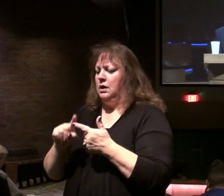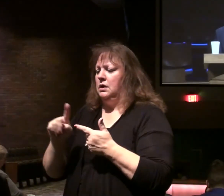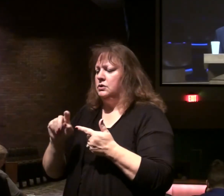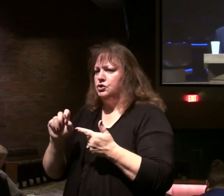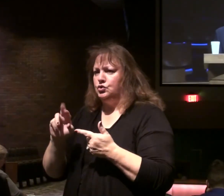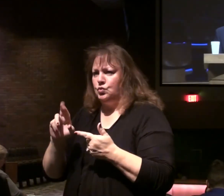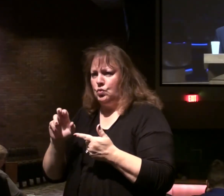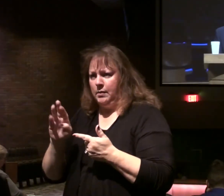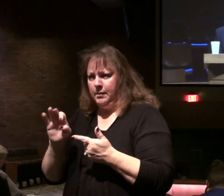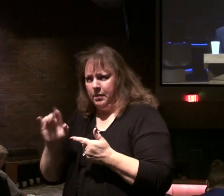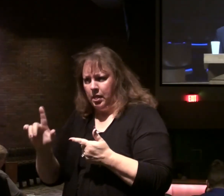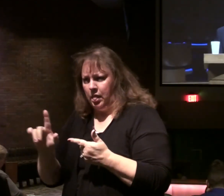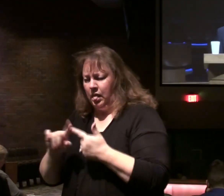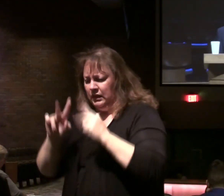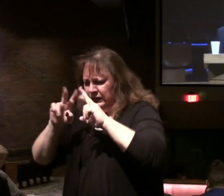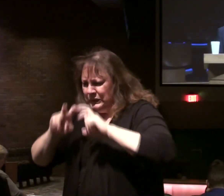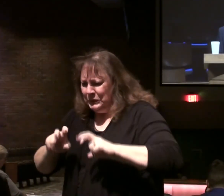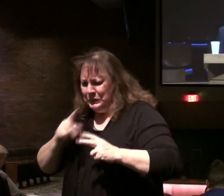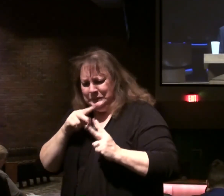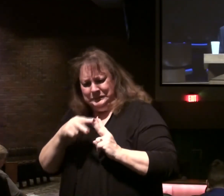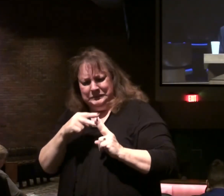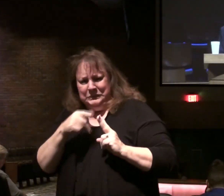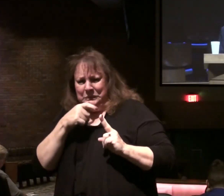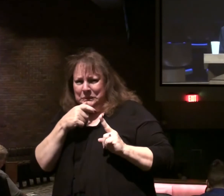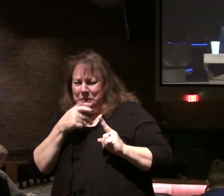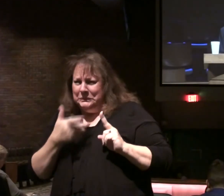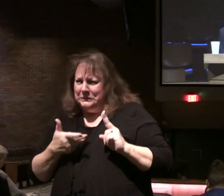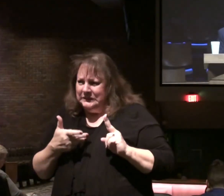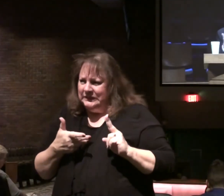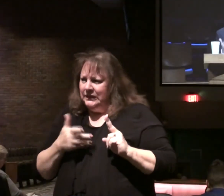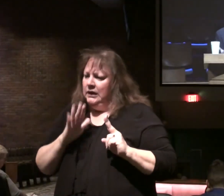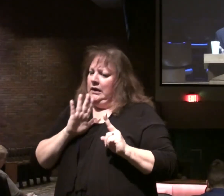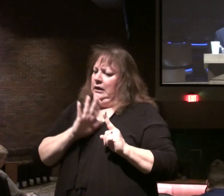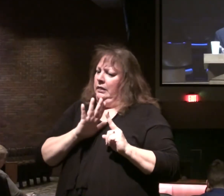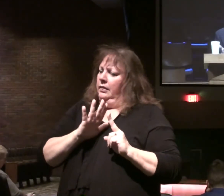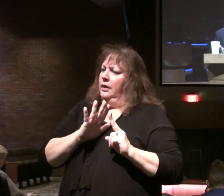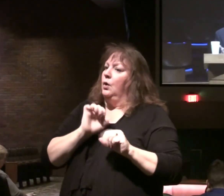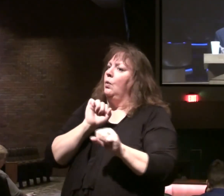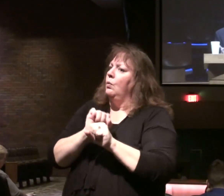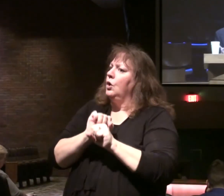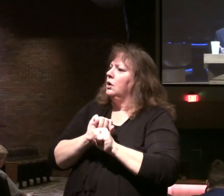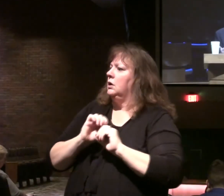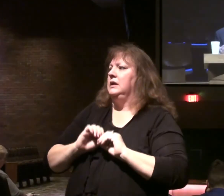sort through. Who these men may be. But their ministry is clear.